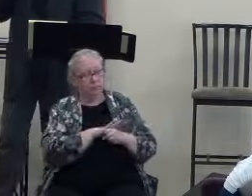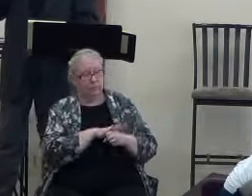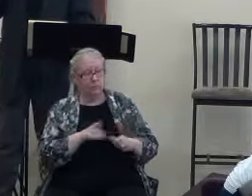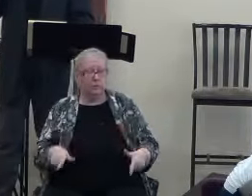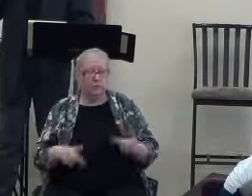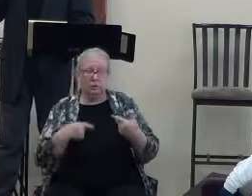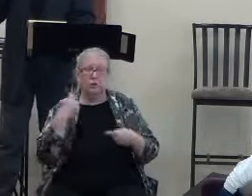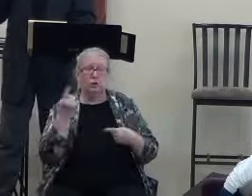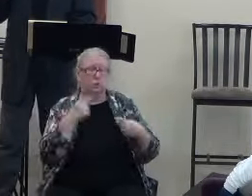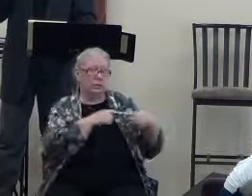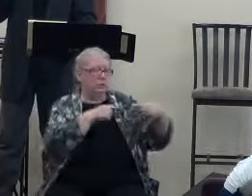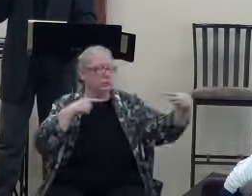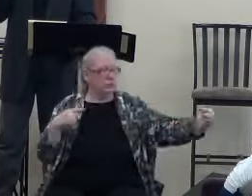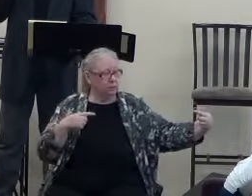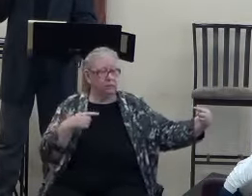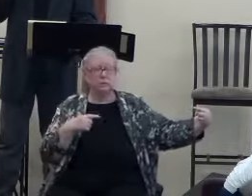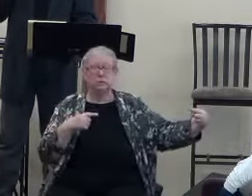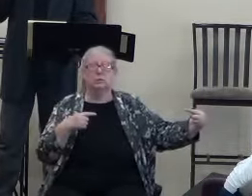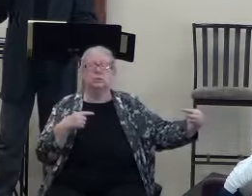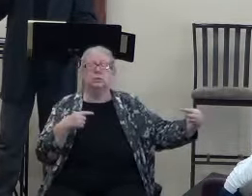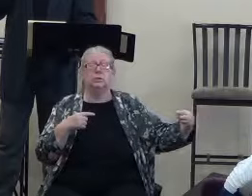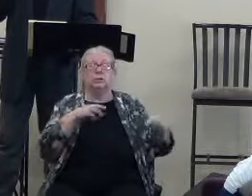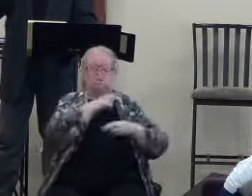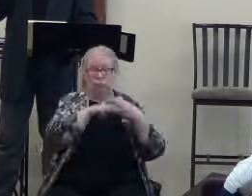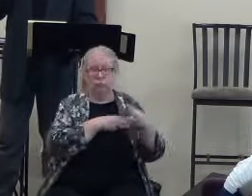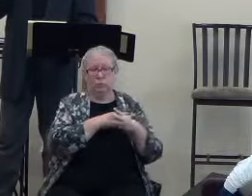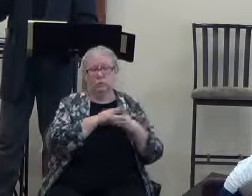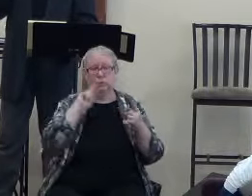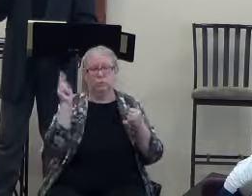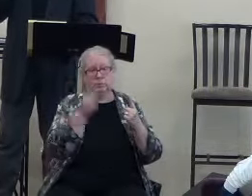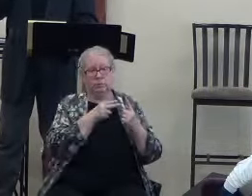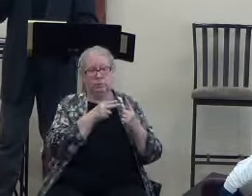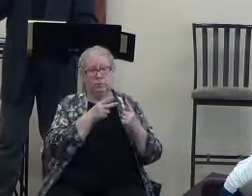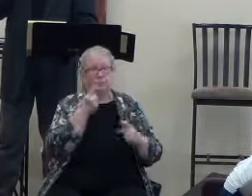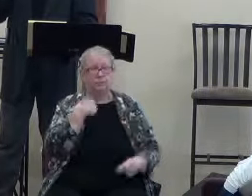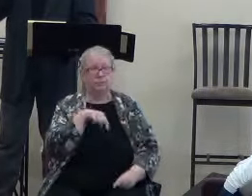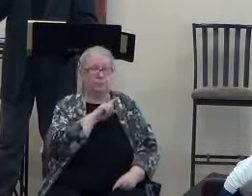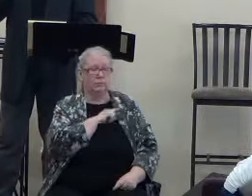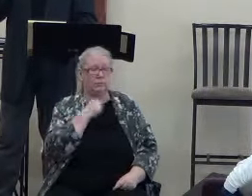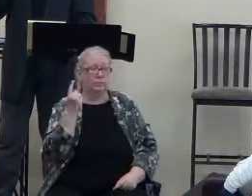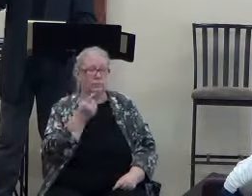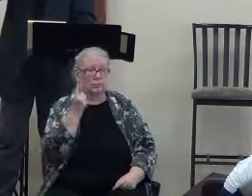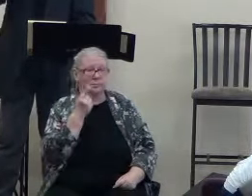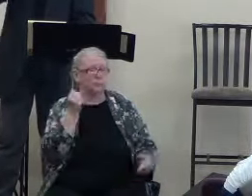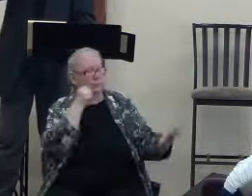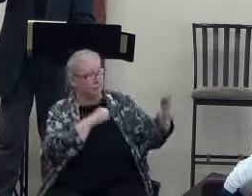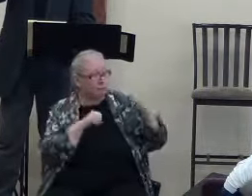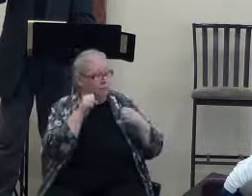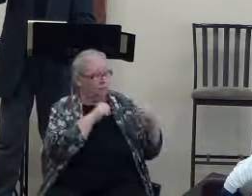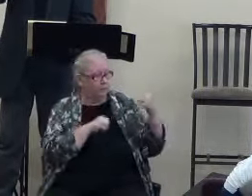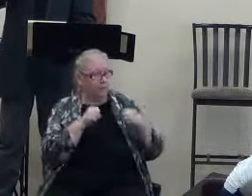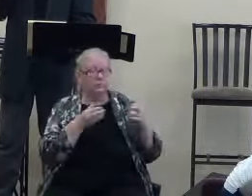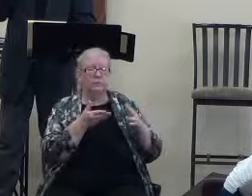view. So that's why we always give up opposition. We're always bucking the storm, pushing and shoving and trying to get our